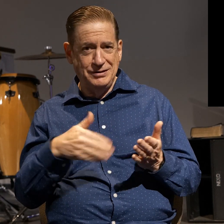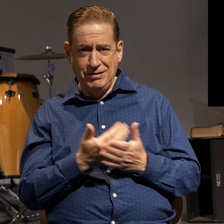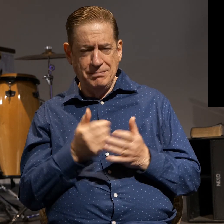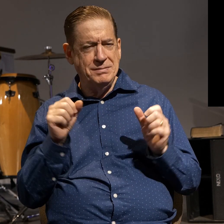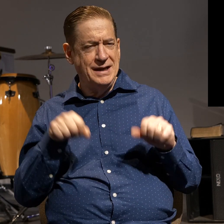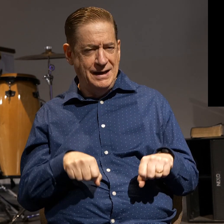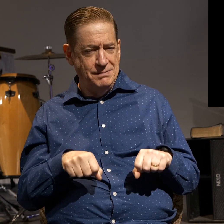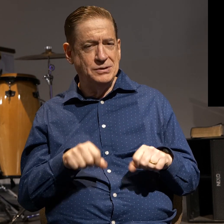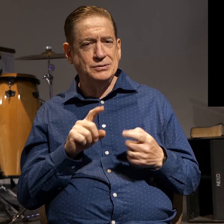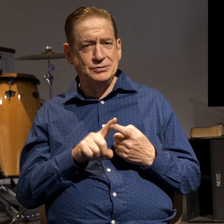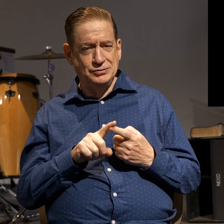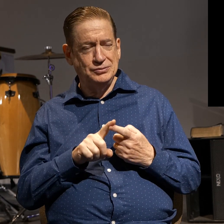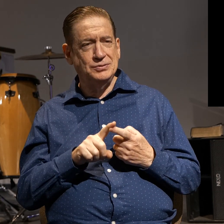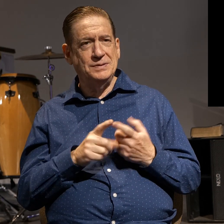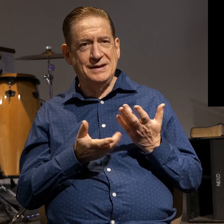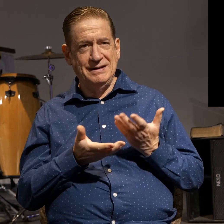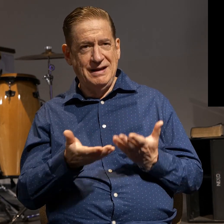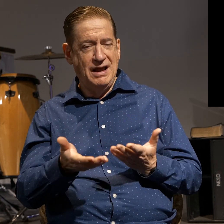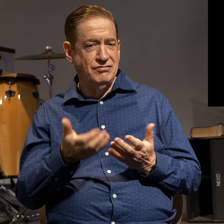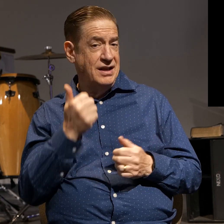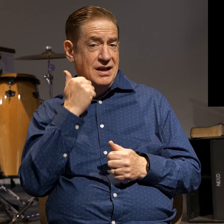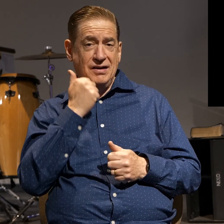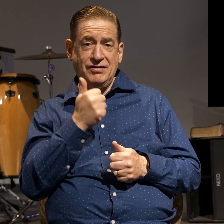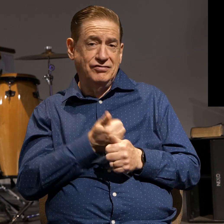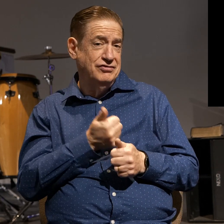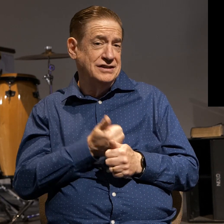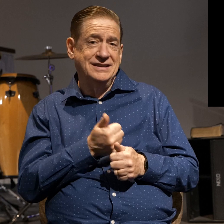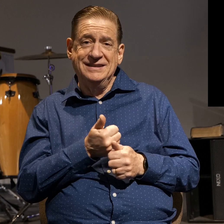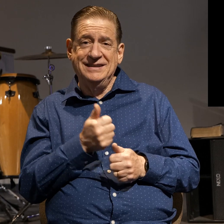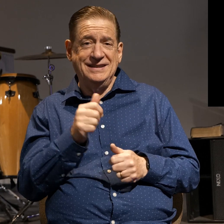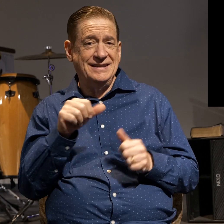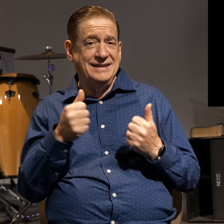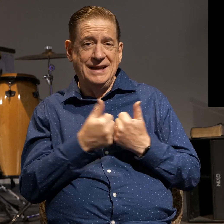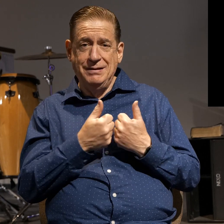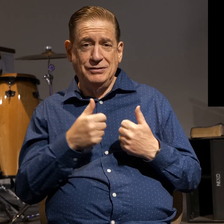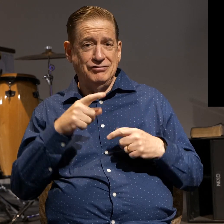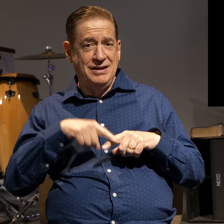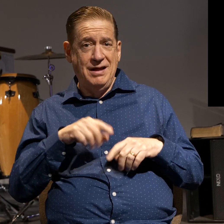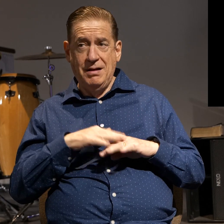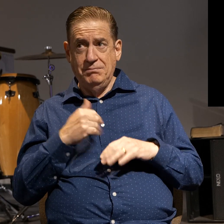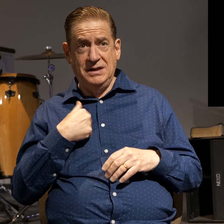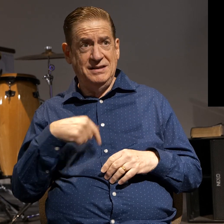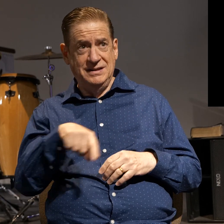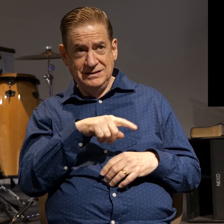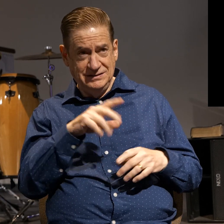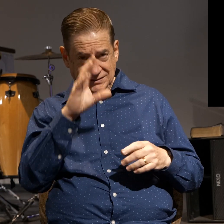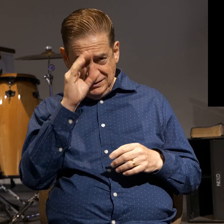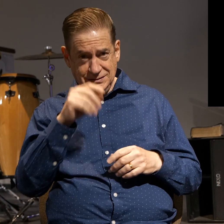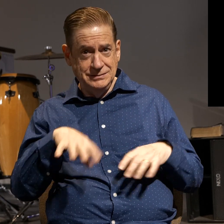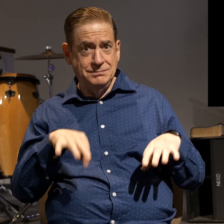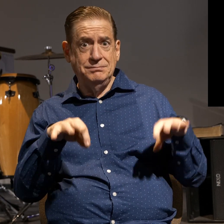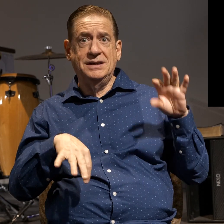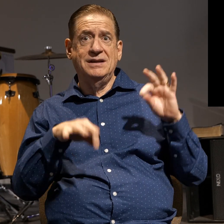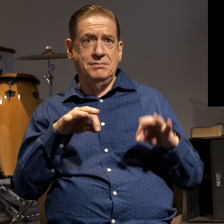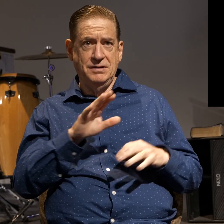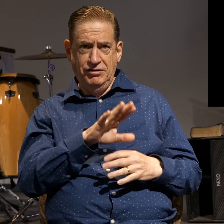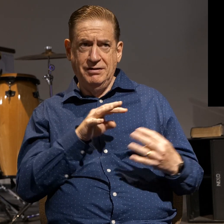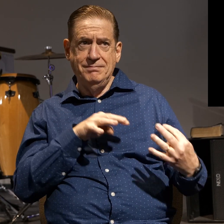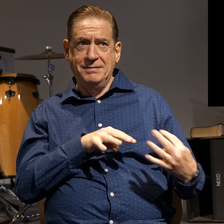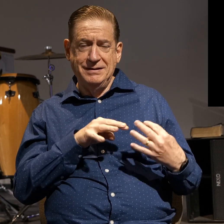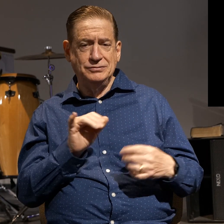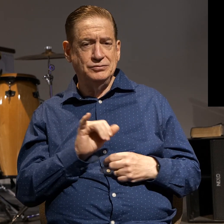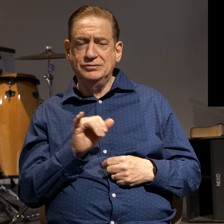being able to, you know, carry this every single game and rely on it. I mean, I know these guys started picking up their own Bibles too. And so,